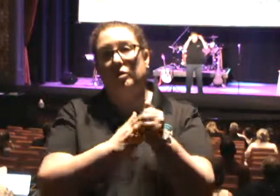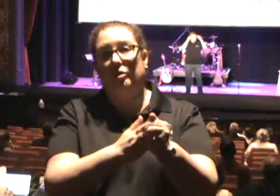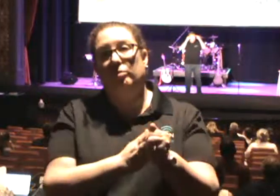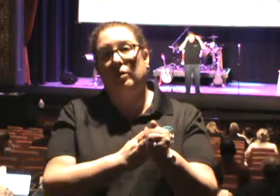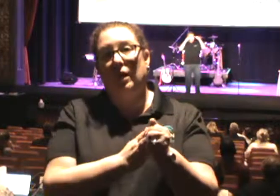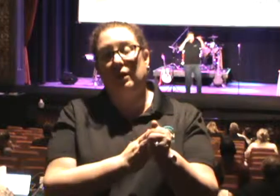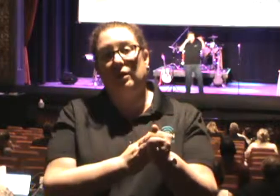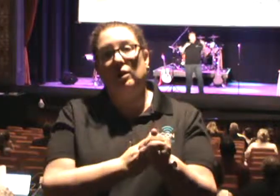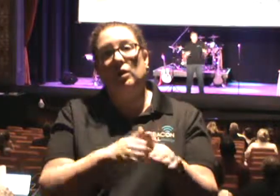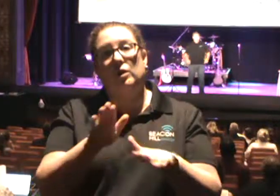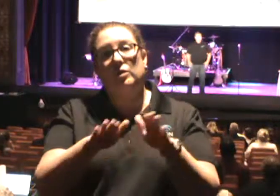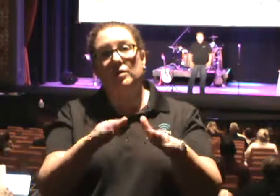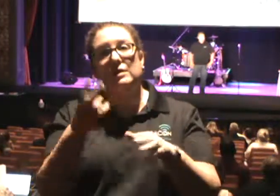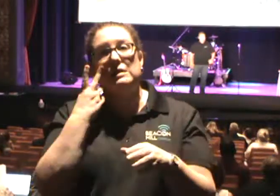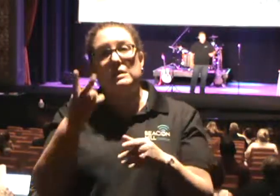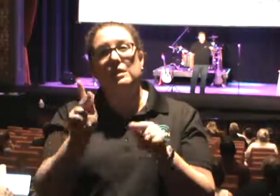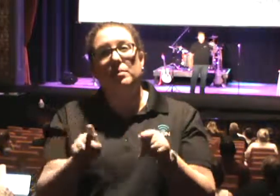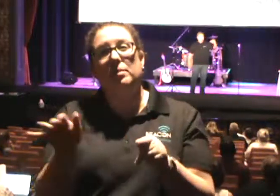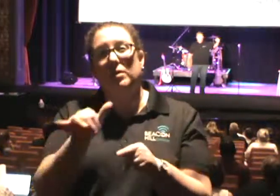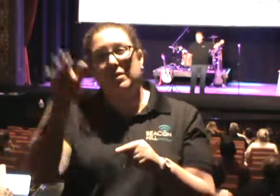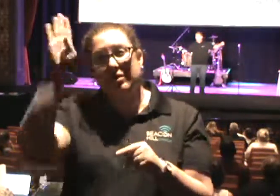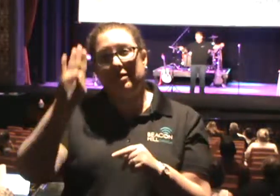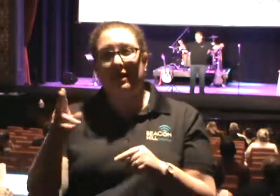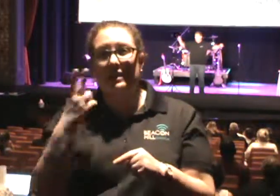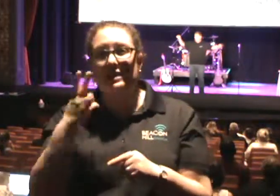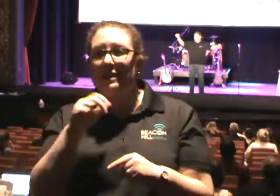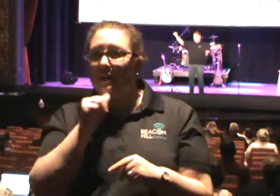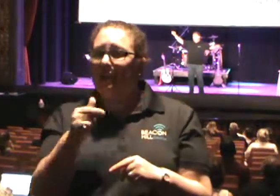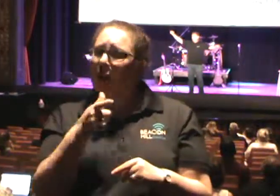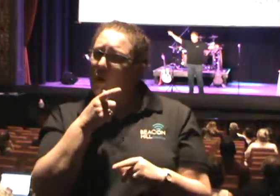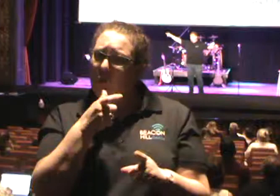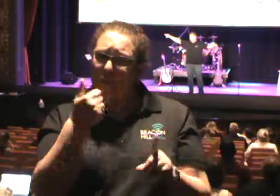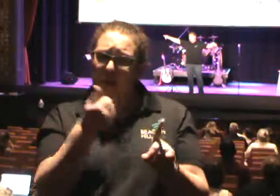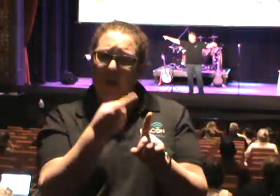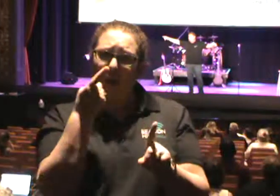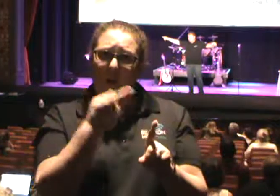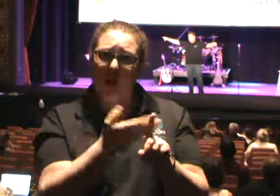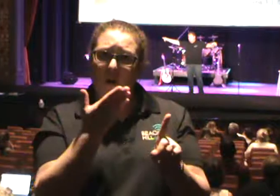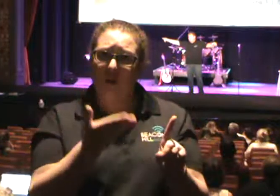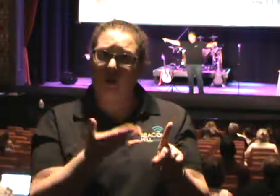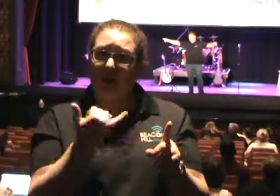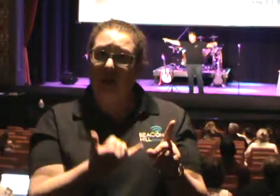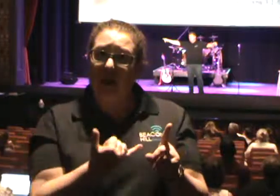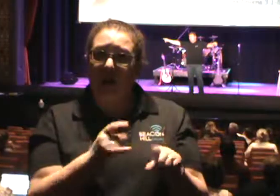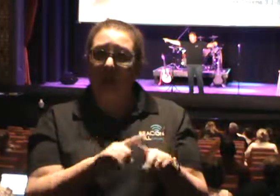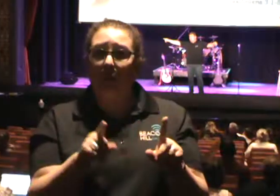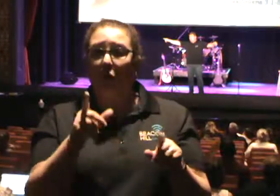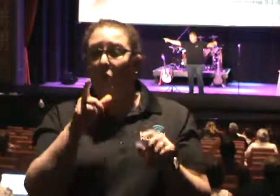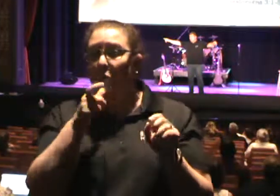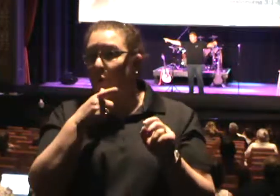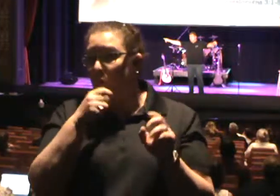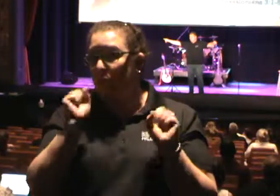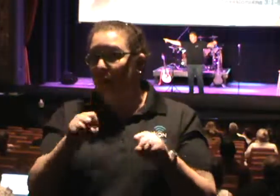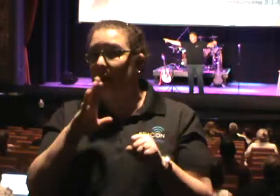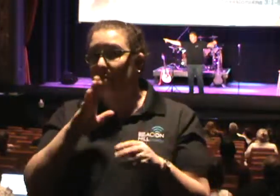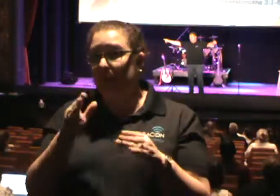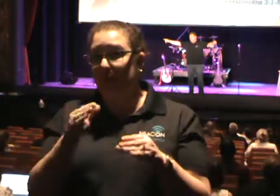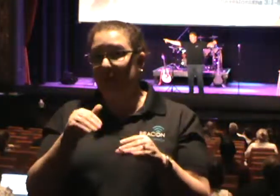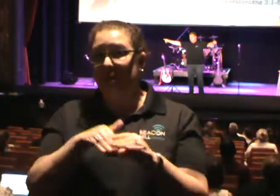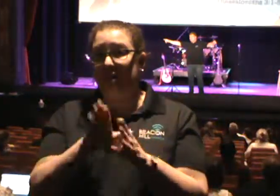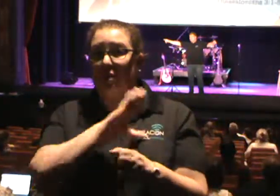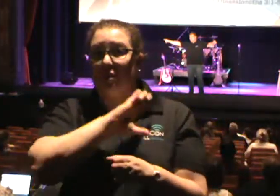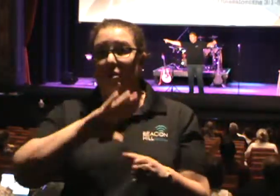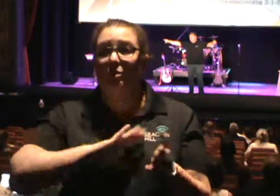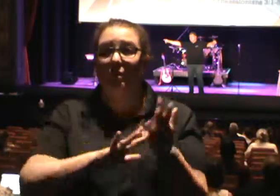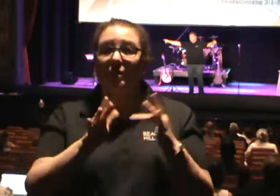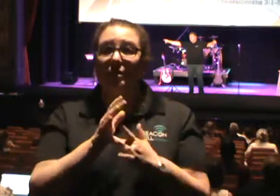people as God sees them, not as who they are, but who they can be in Christ Jesus. Does anybody have a testimony of how